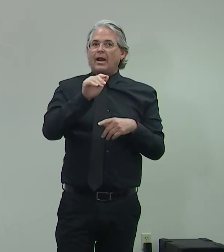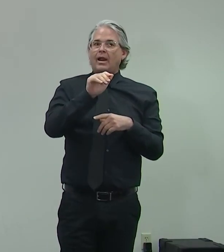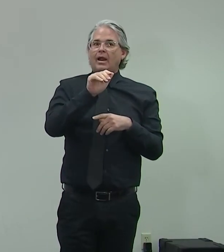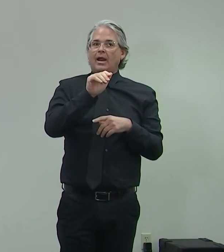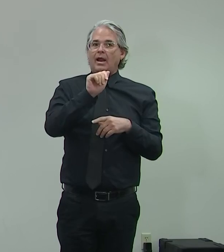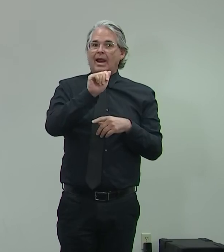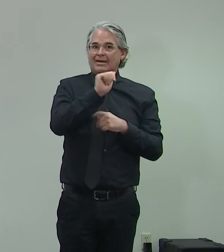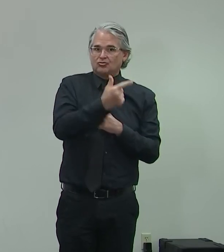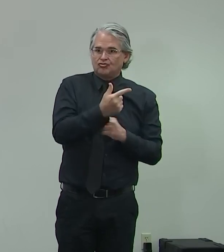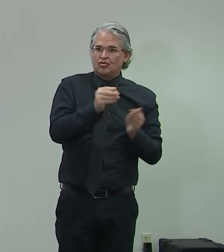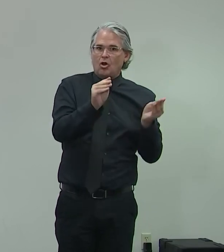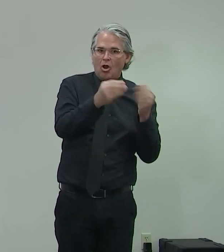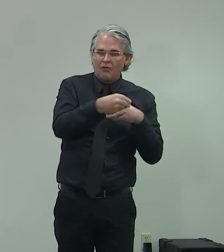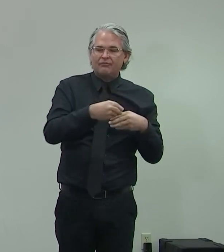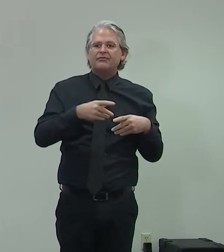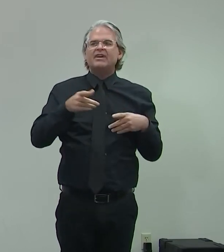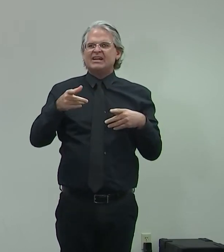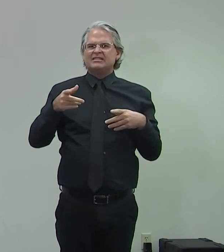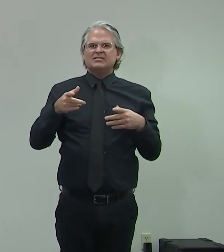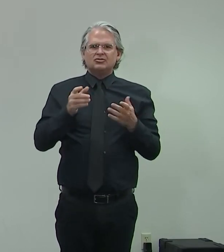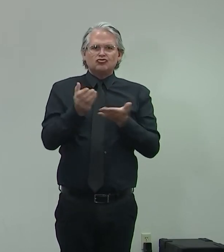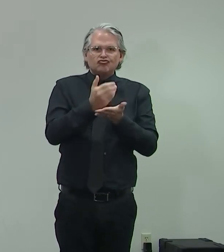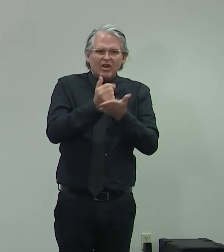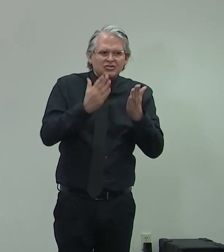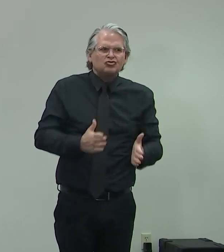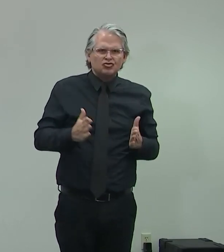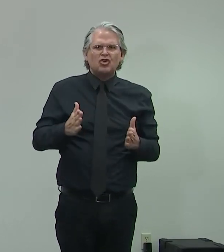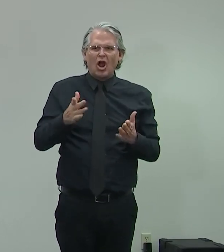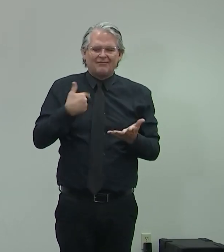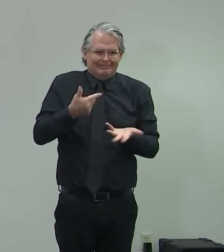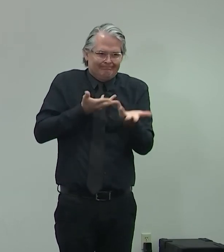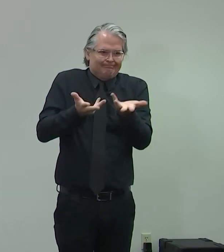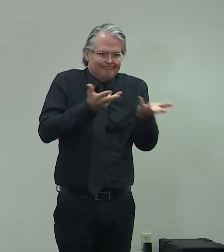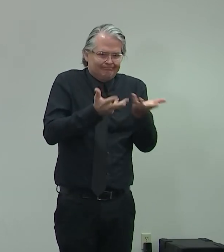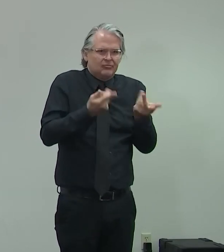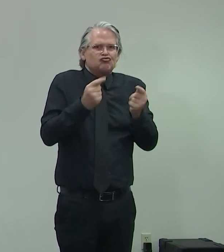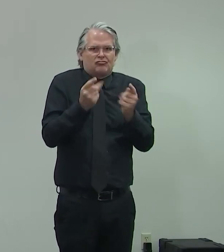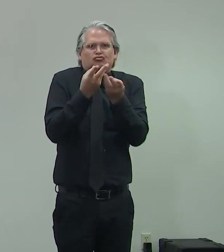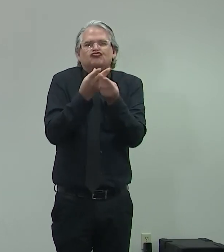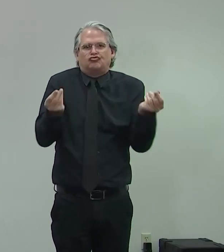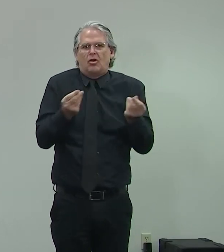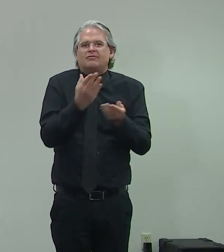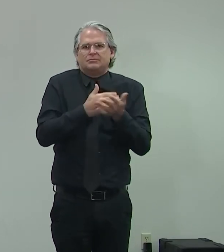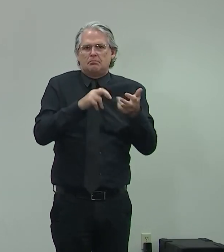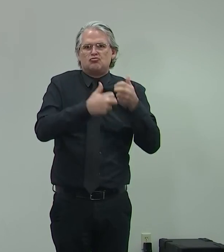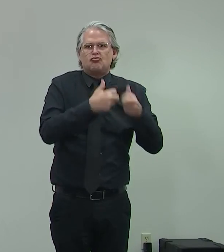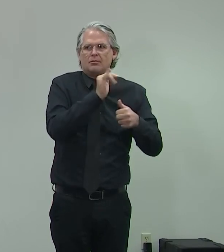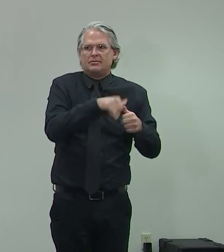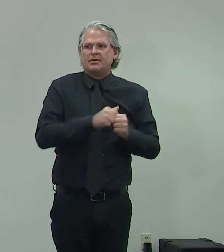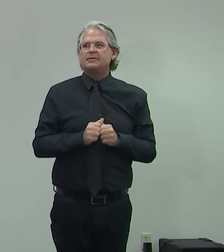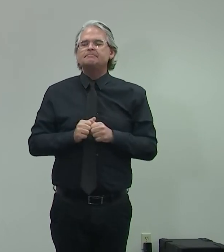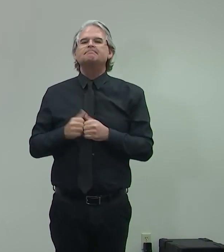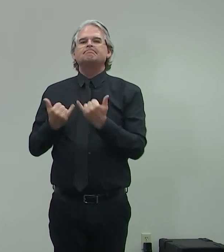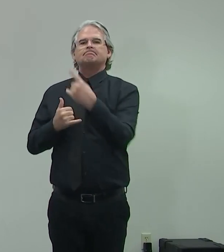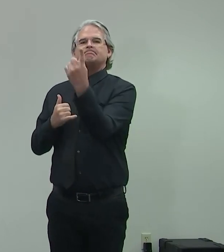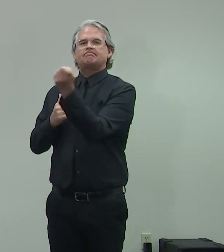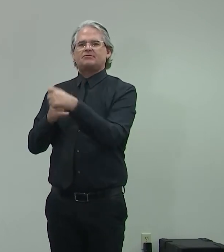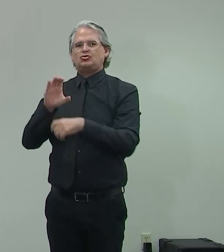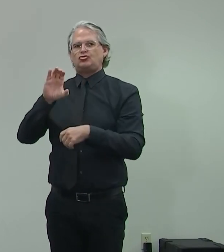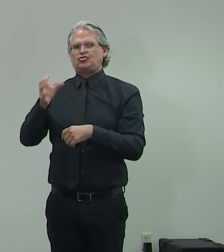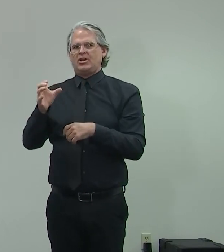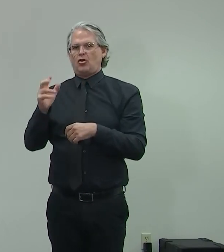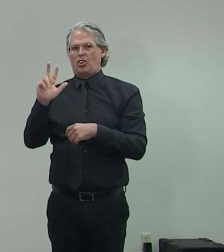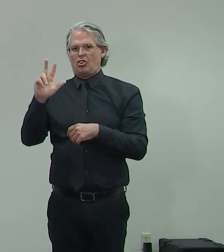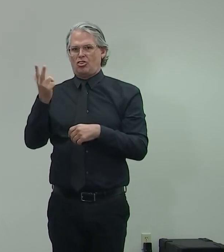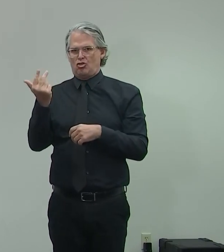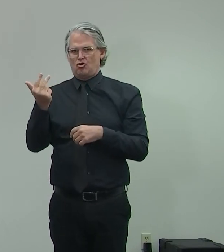negotiate or mediate some of those situations. Thank you. Thank you, Dana. Hi, Governor. Joe Bartels, Channel 13. My question was about